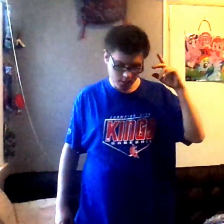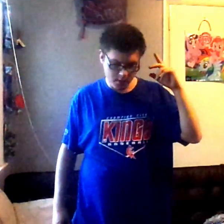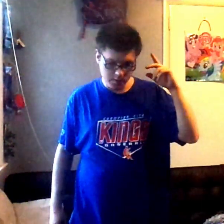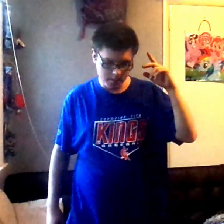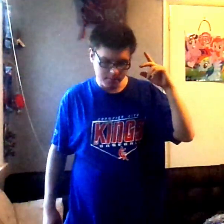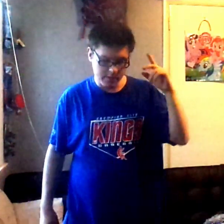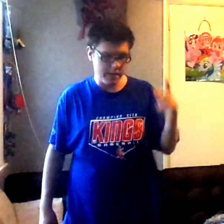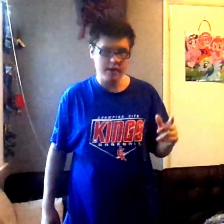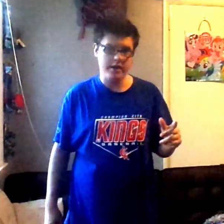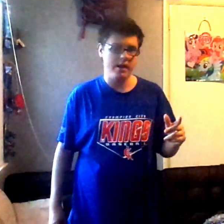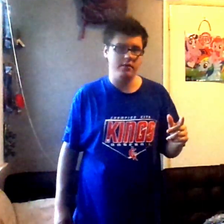but without a doubt.